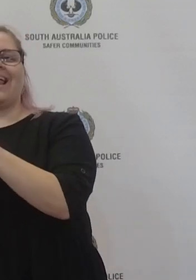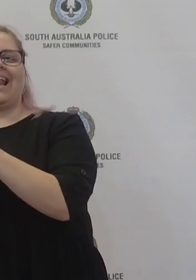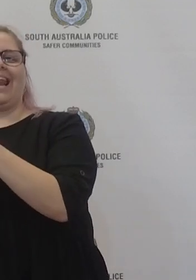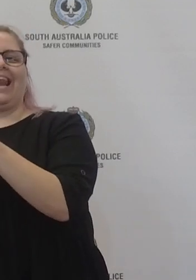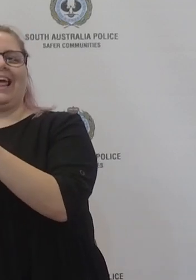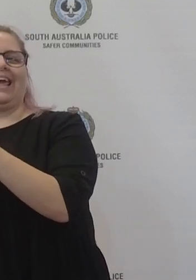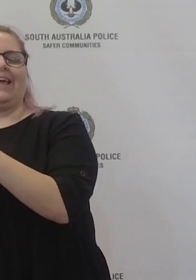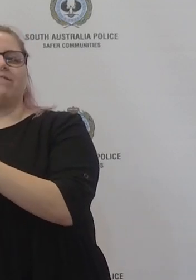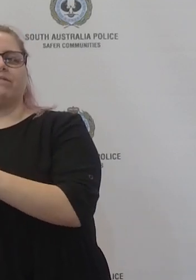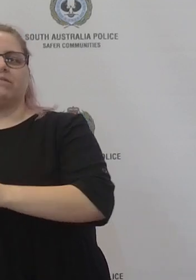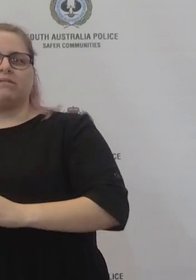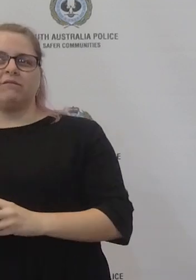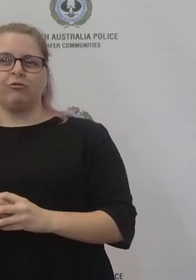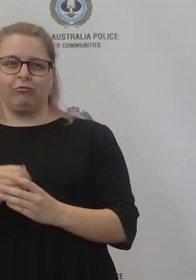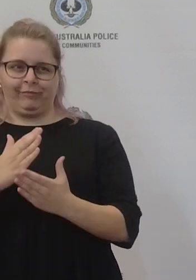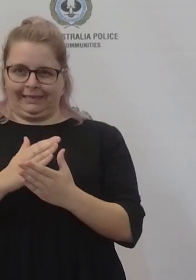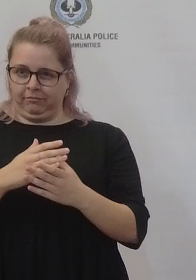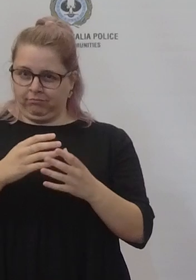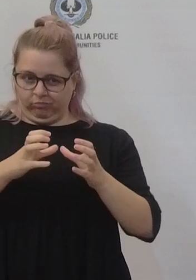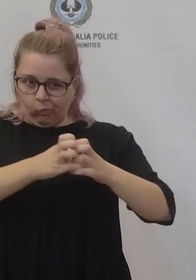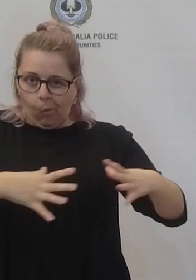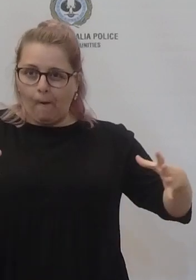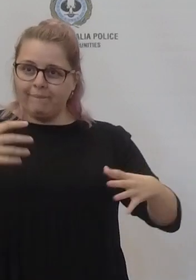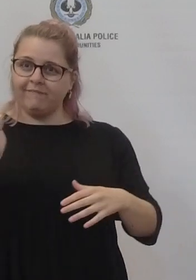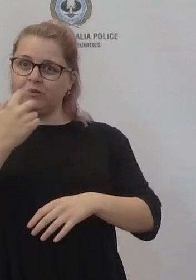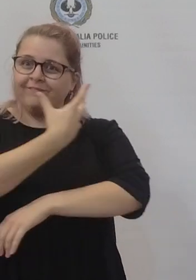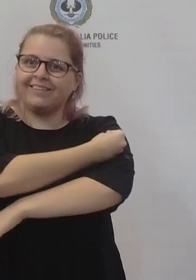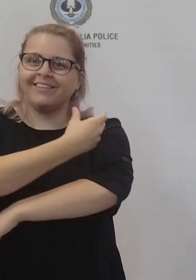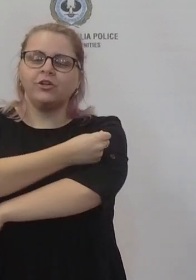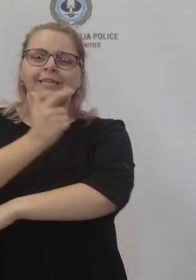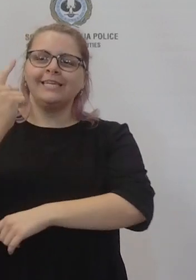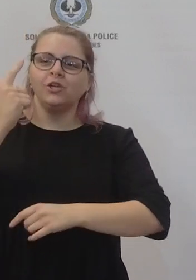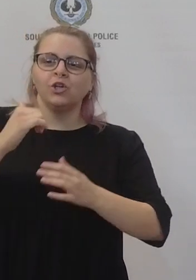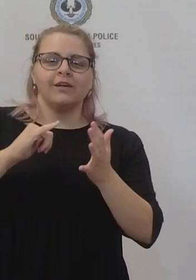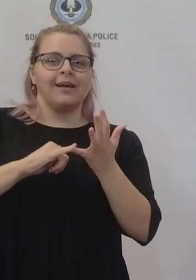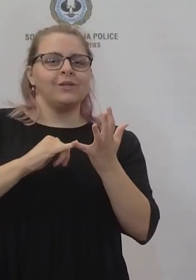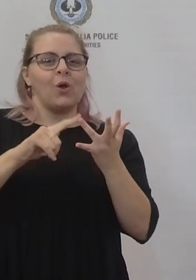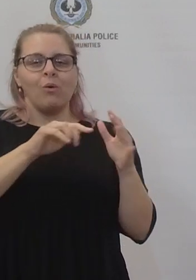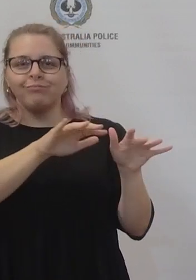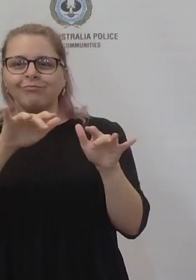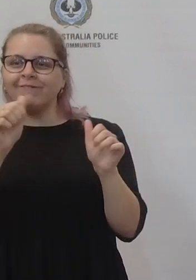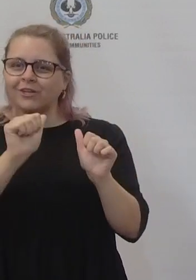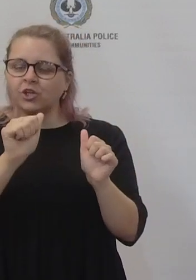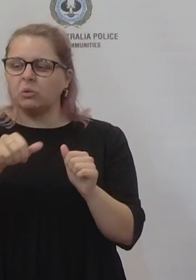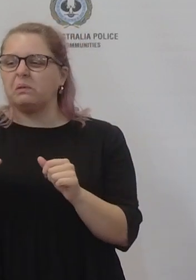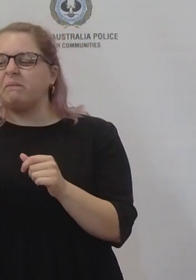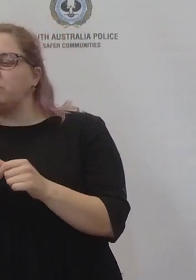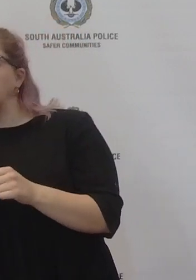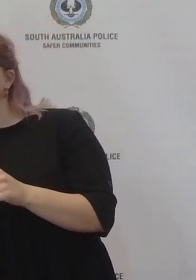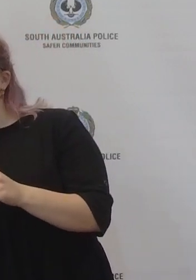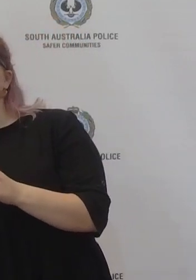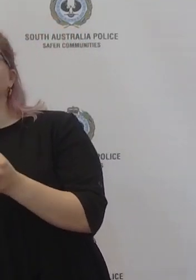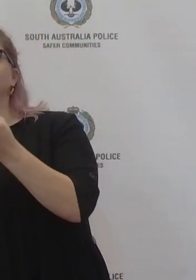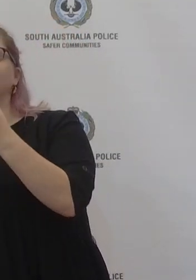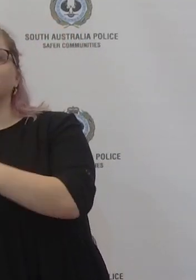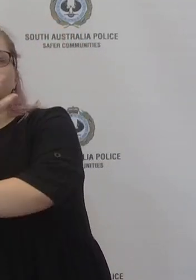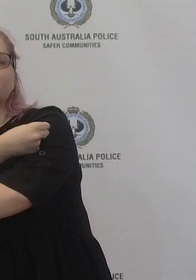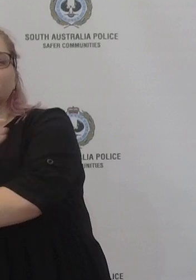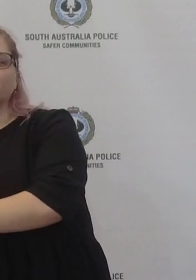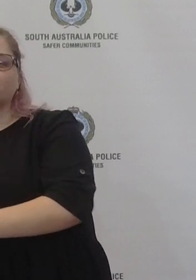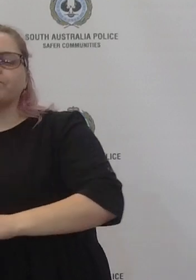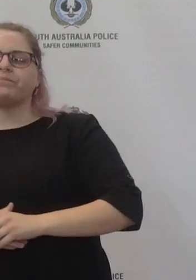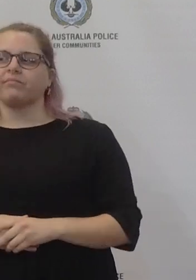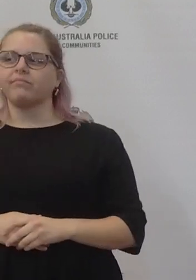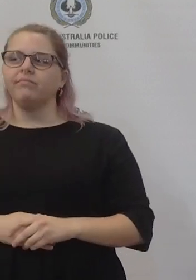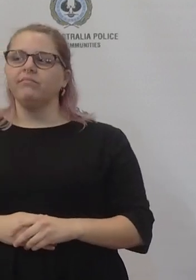overwhelming majority of our staff are vaccinated. We've worked closely with the Commissioner and his team as with Professor Spurrier and